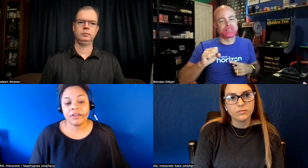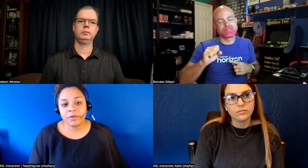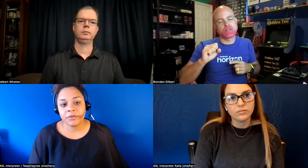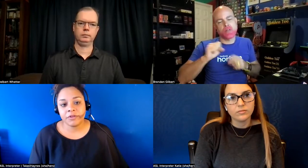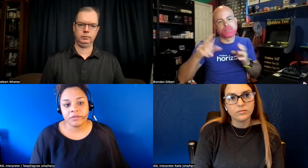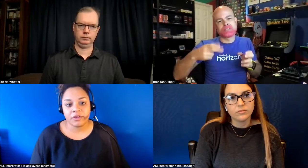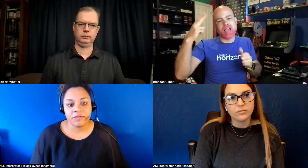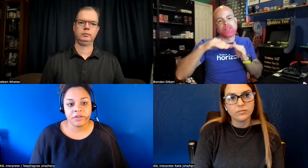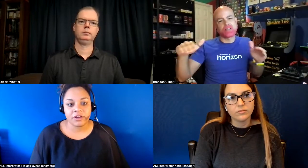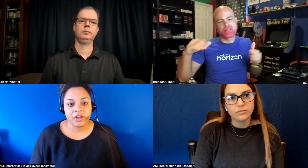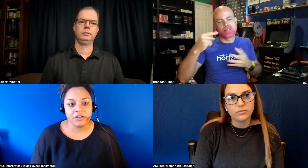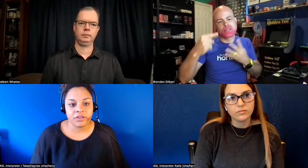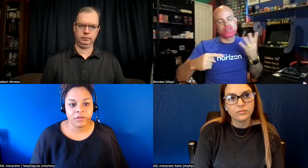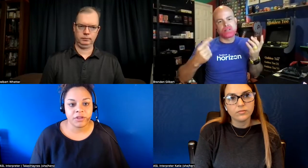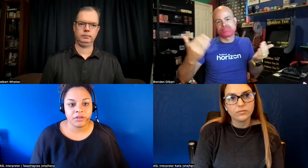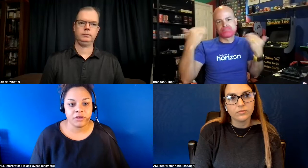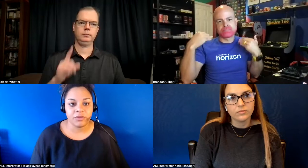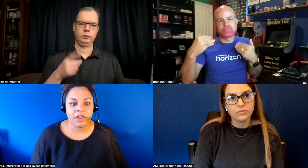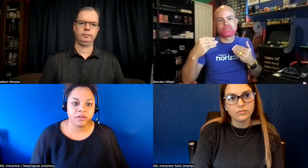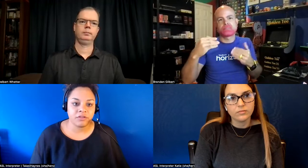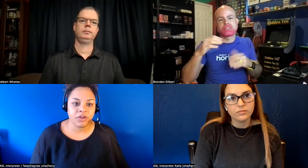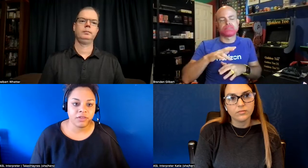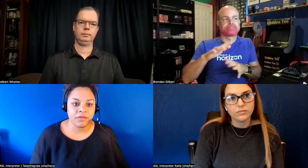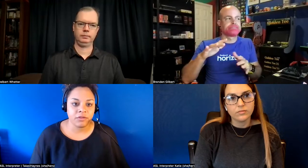deaf people in the field of technology like me you know without such a high level